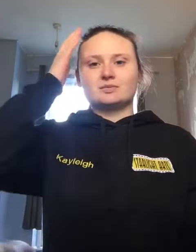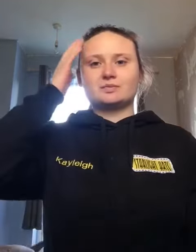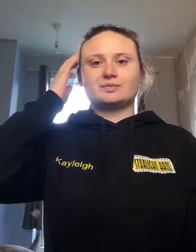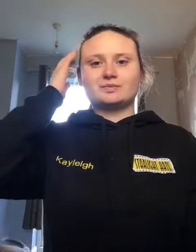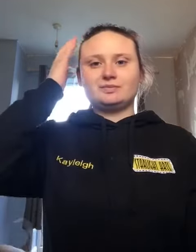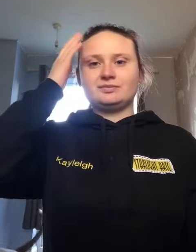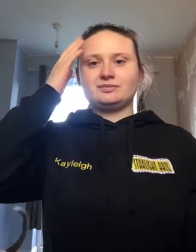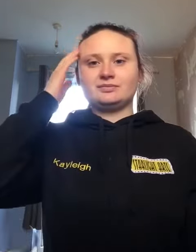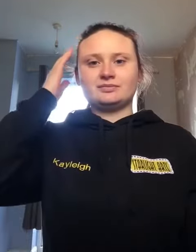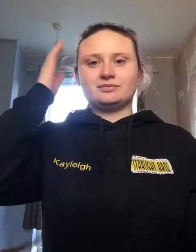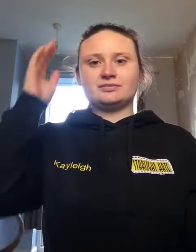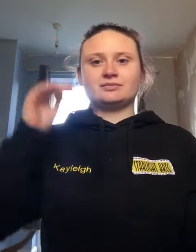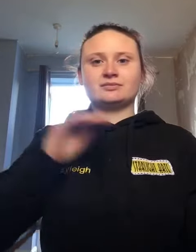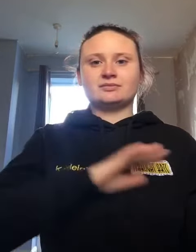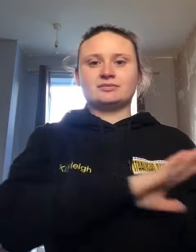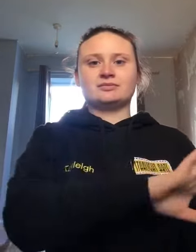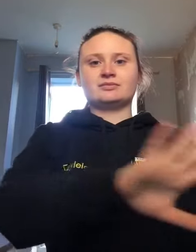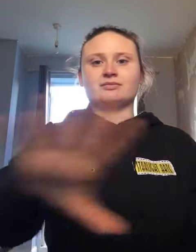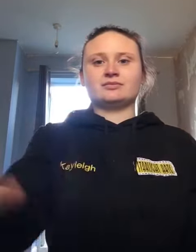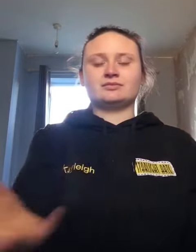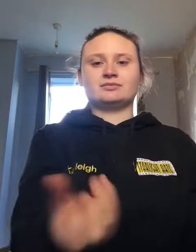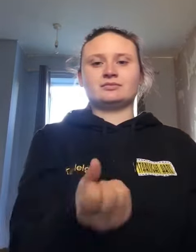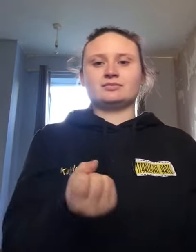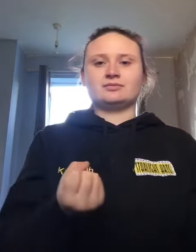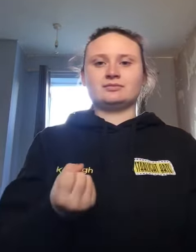we see if it's always going to die.